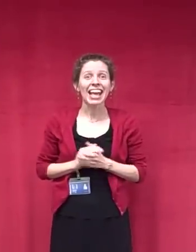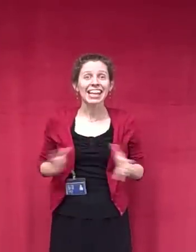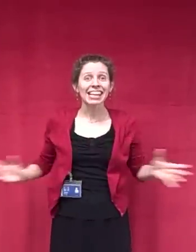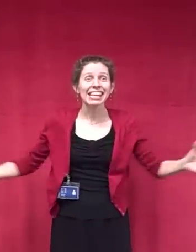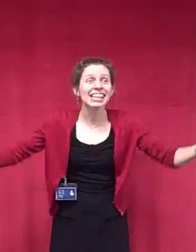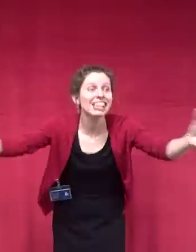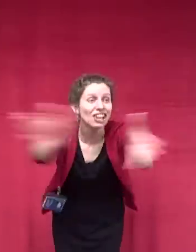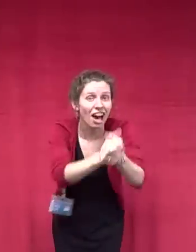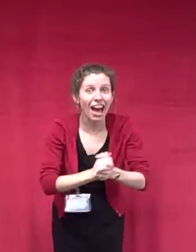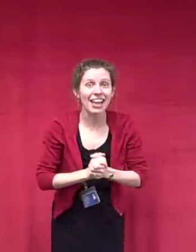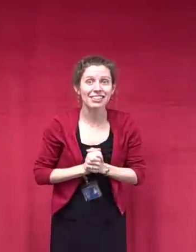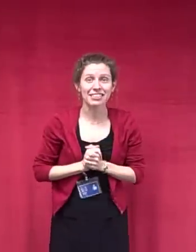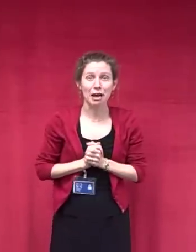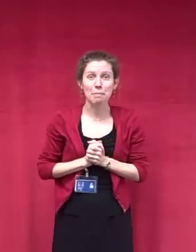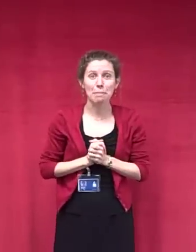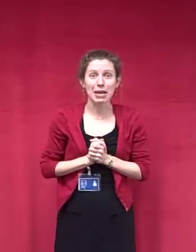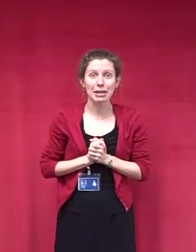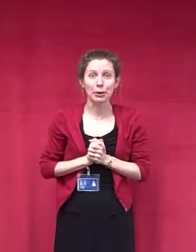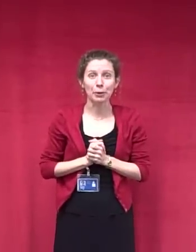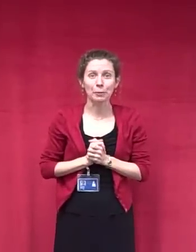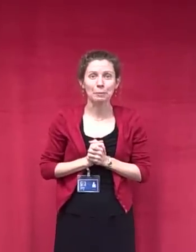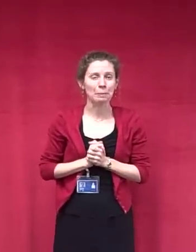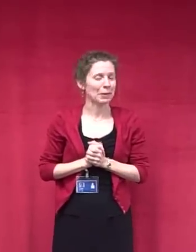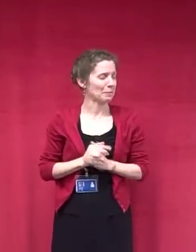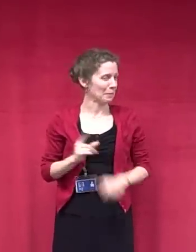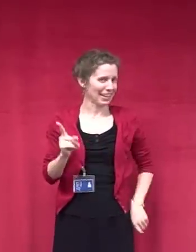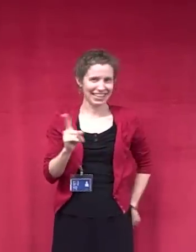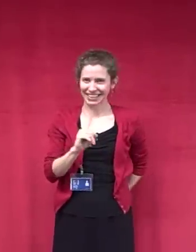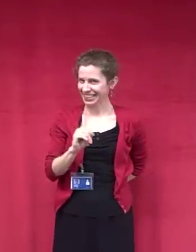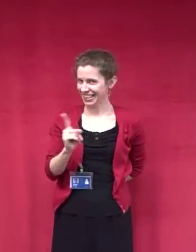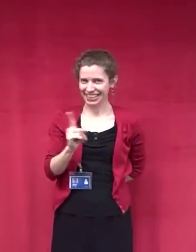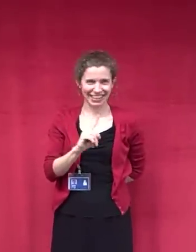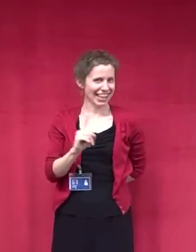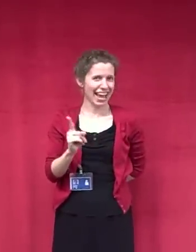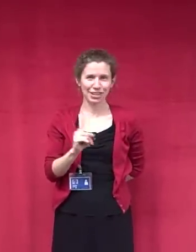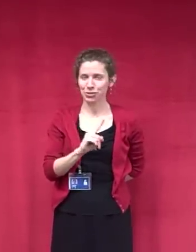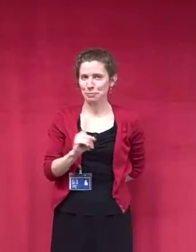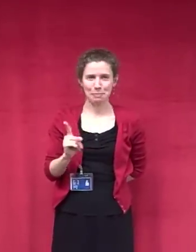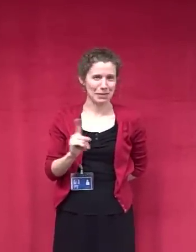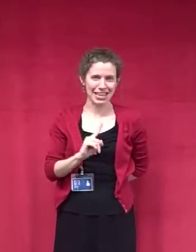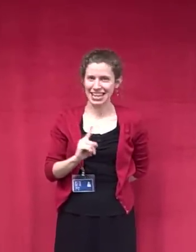He caught the minnow, but he didn't catch me.